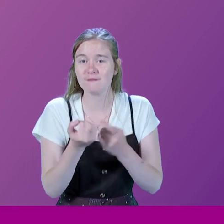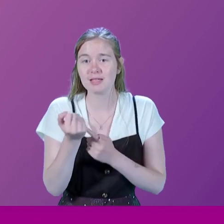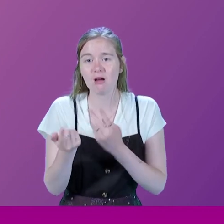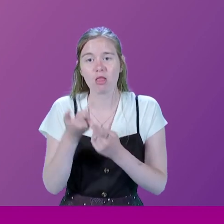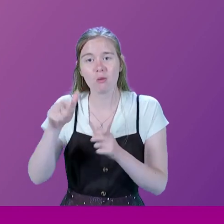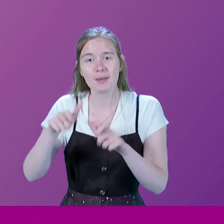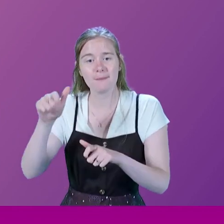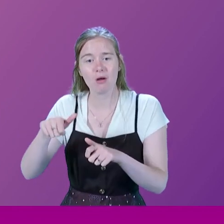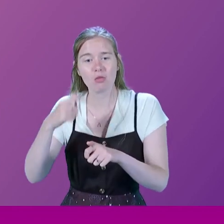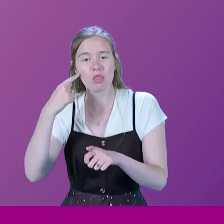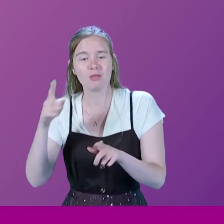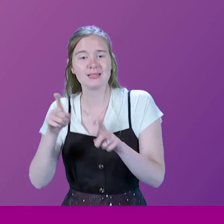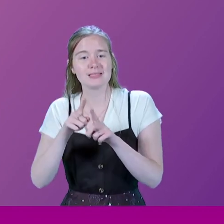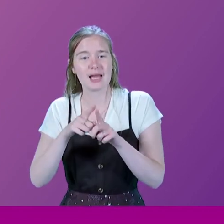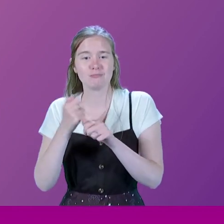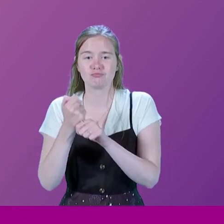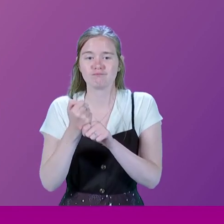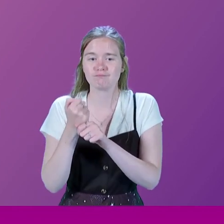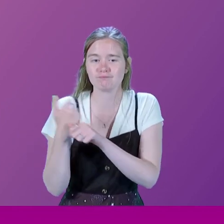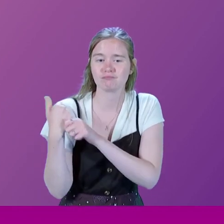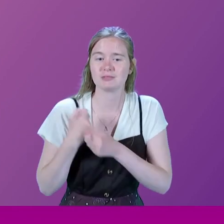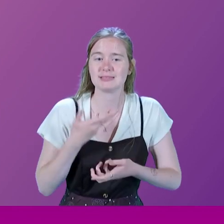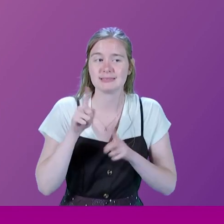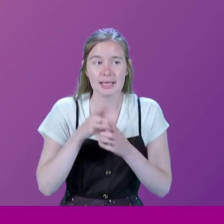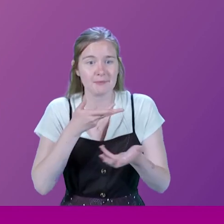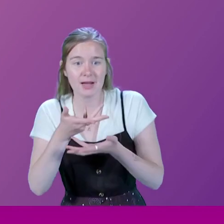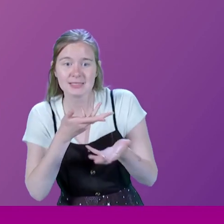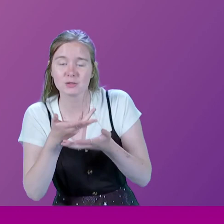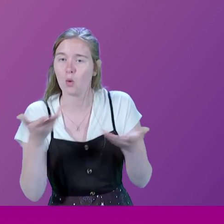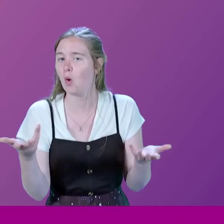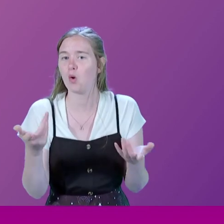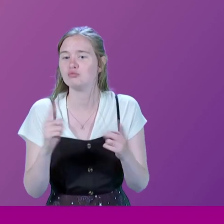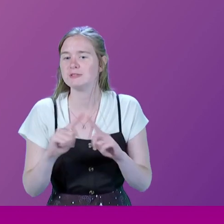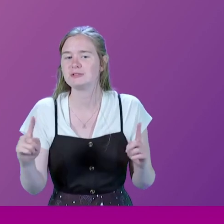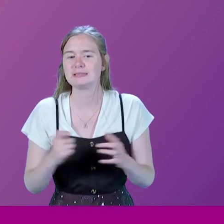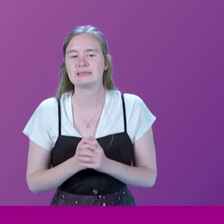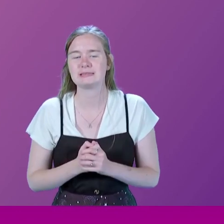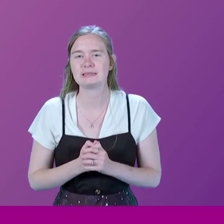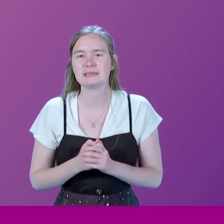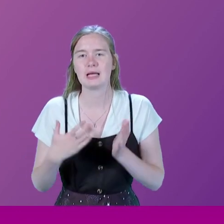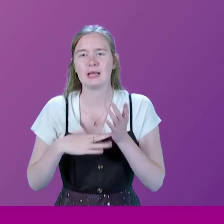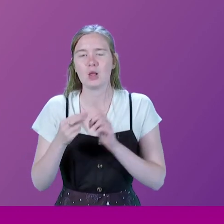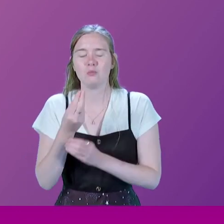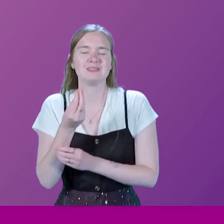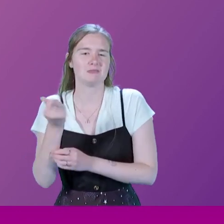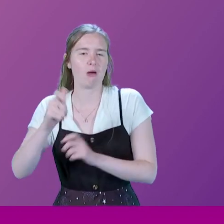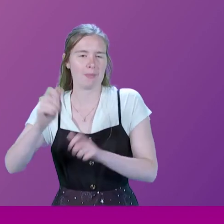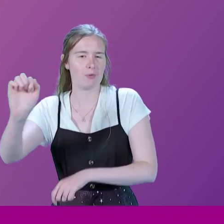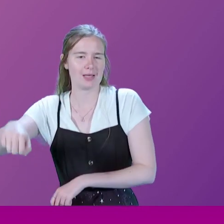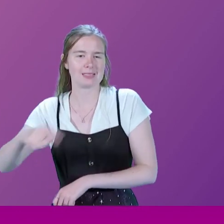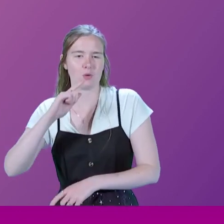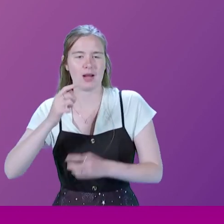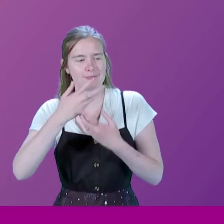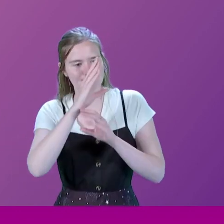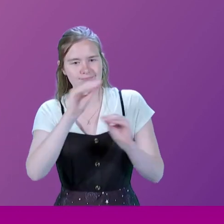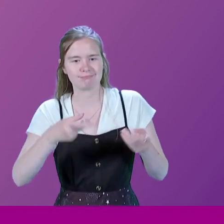subsequently that anybody else had actually provided that advice that you had, Michael? Yeah, there would have been some. But when I delivered